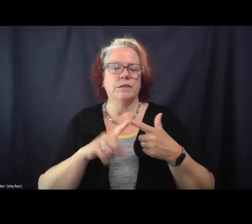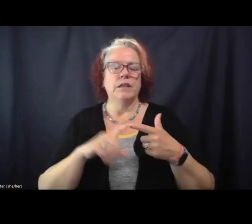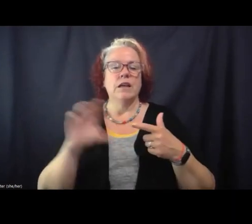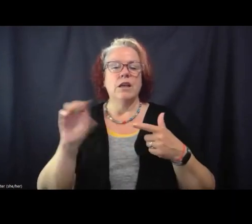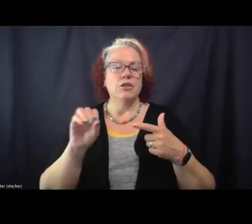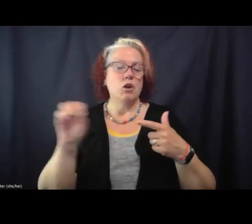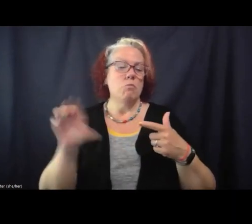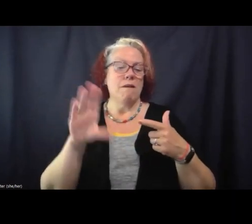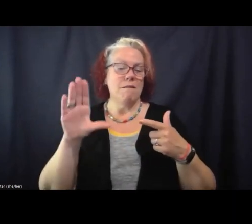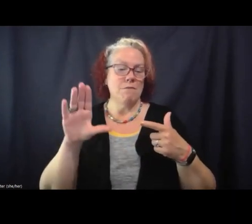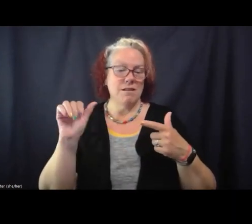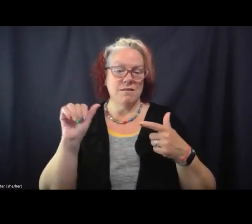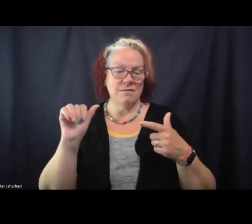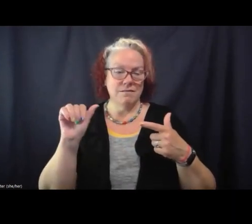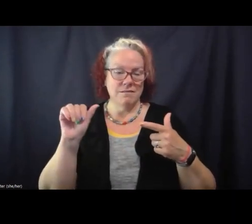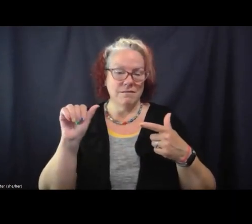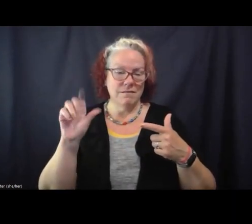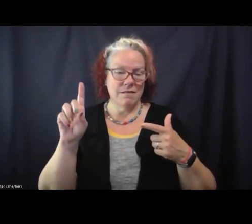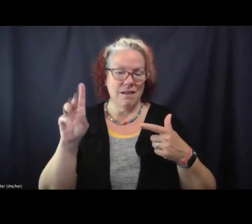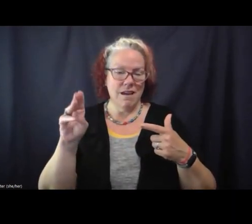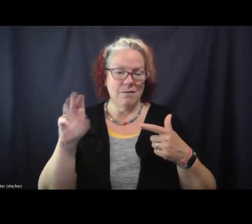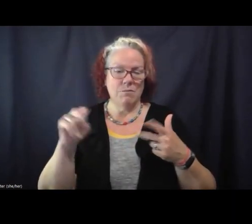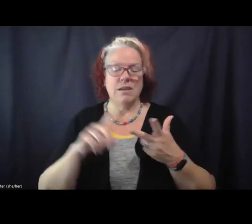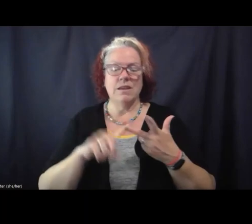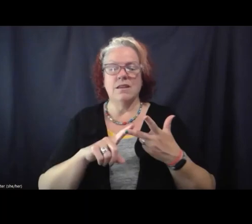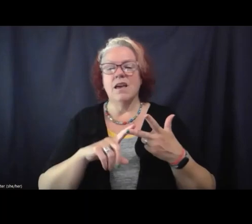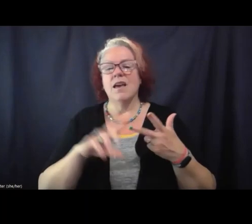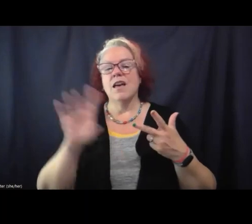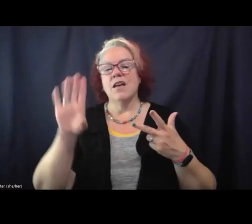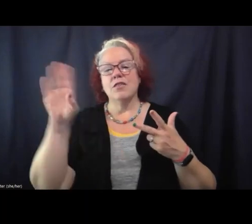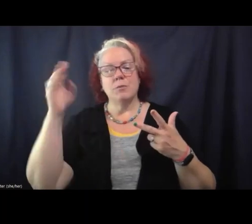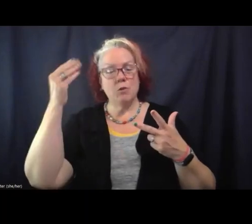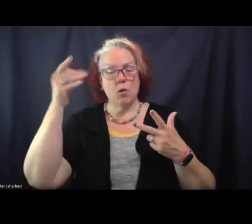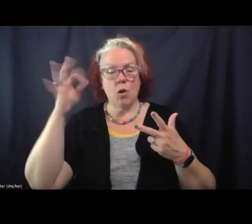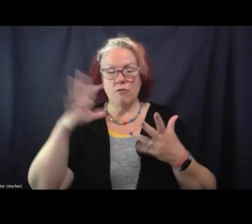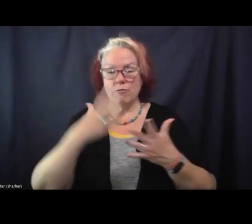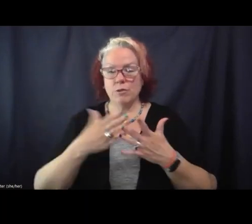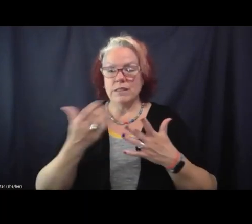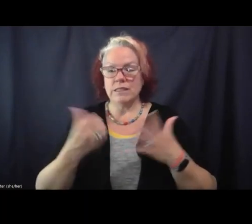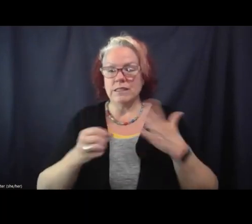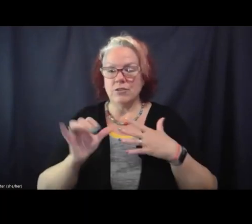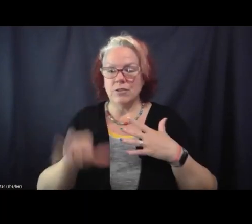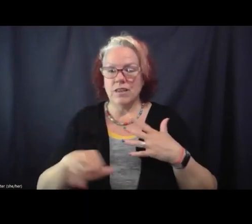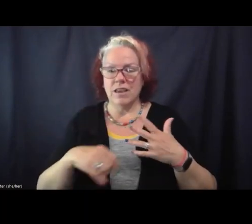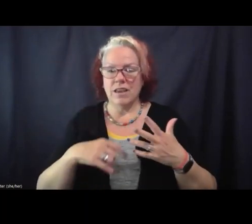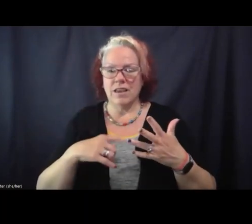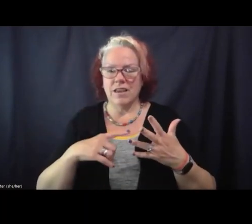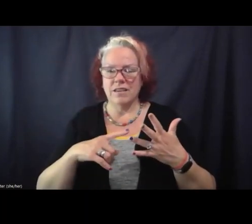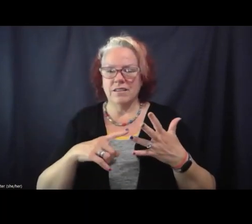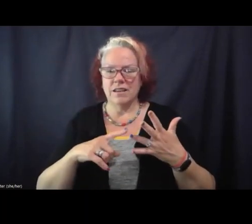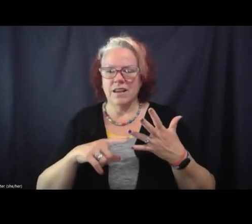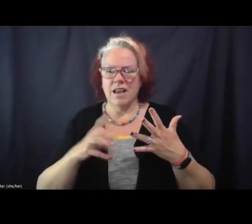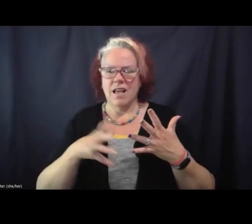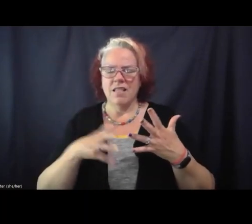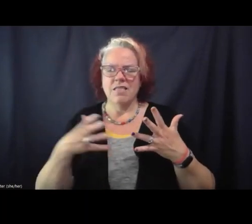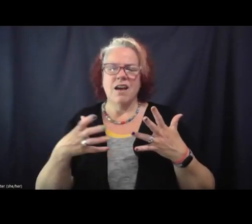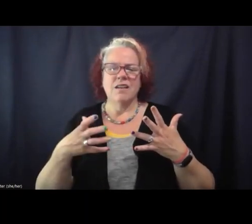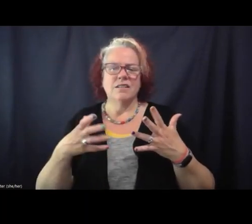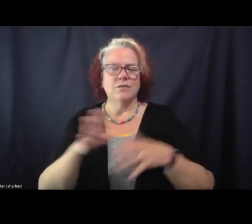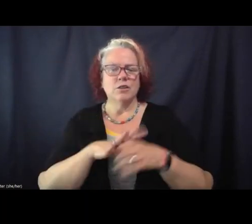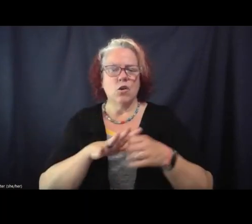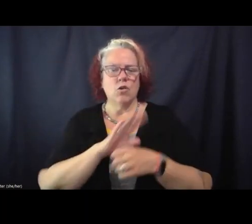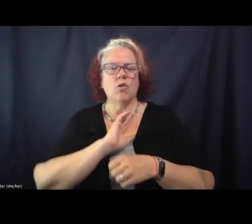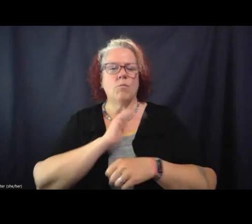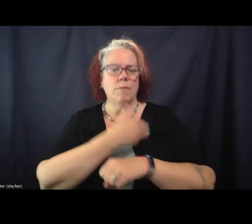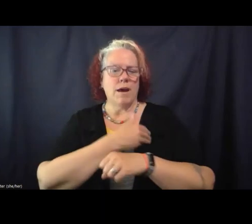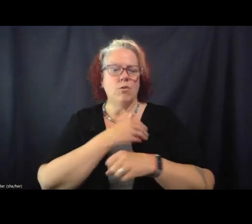administration, the Bureau of Prisons under the Obama administration, lots of local power brokers, all kind of cohered together